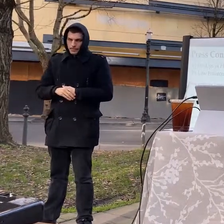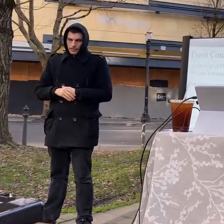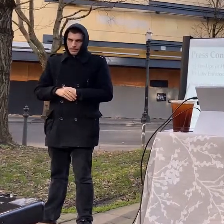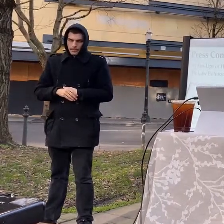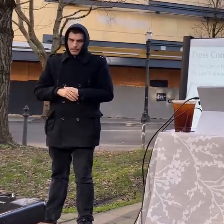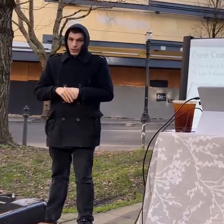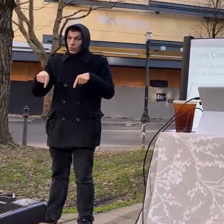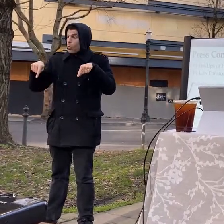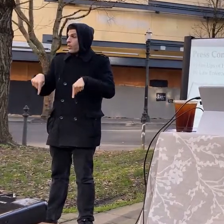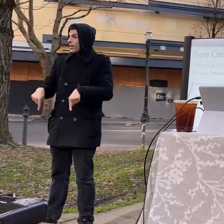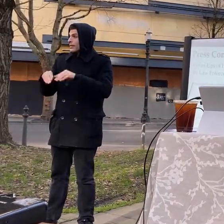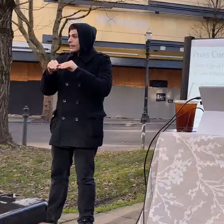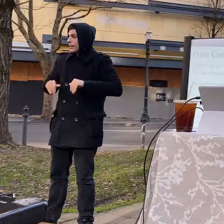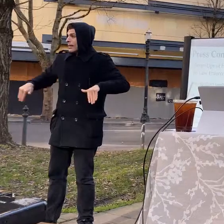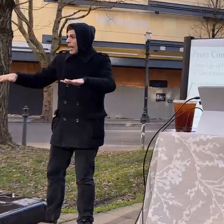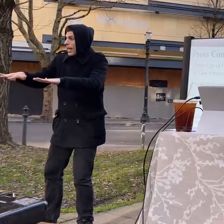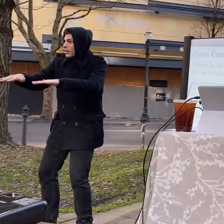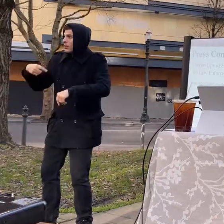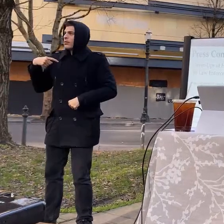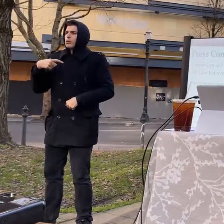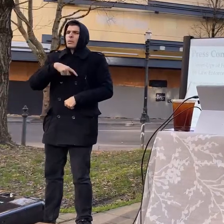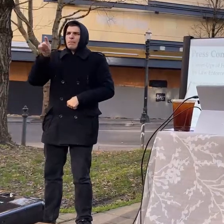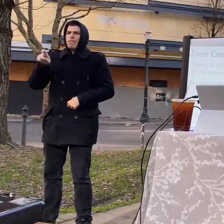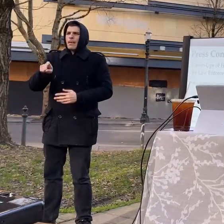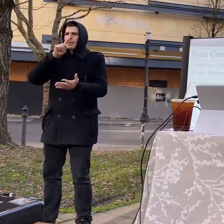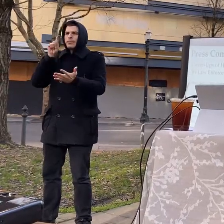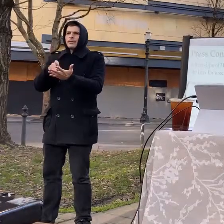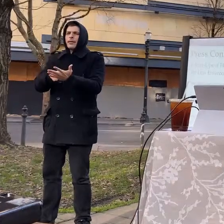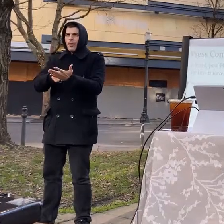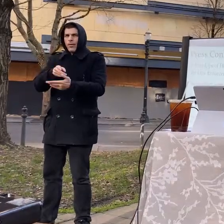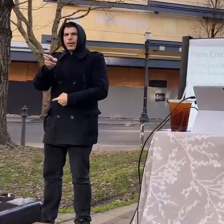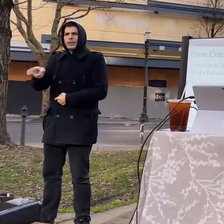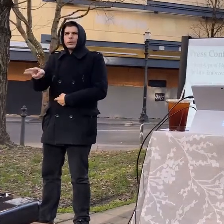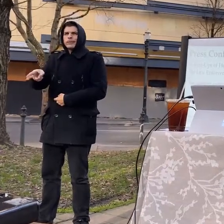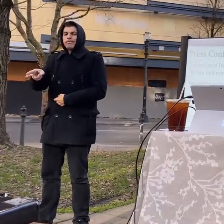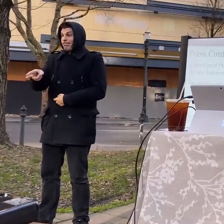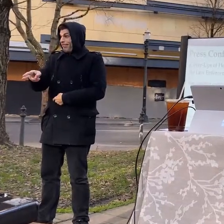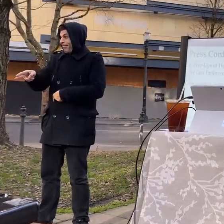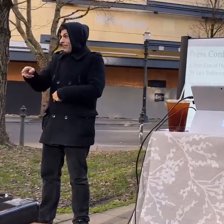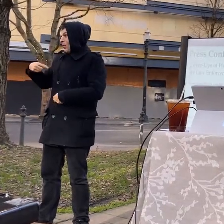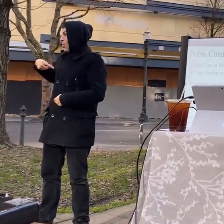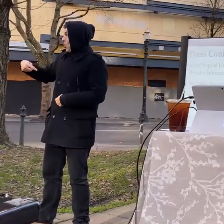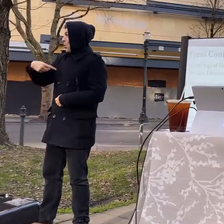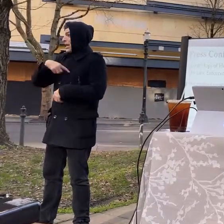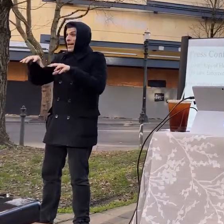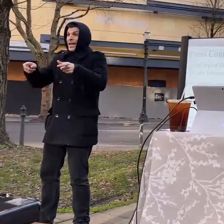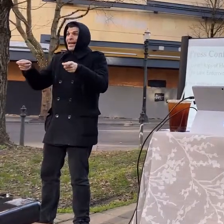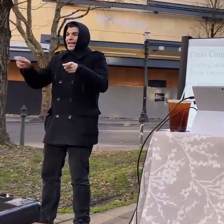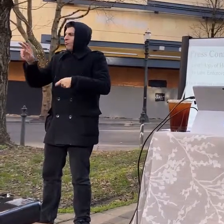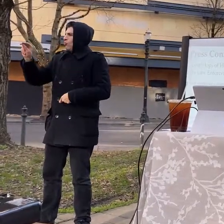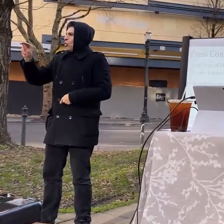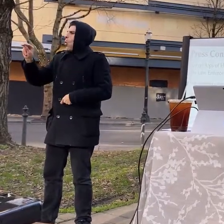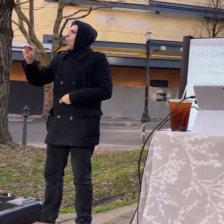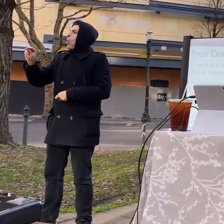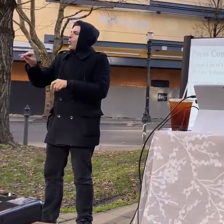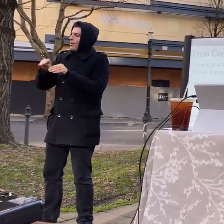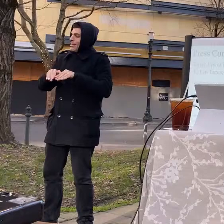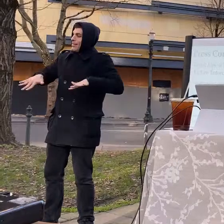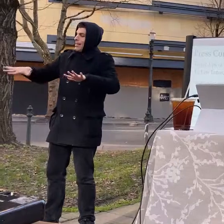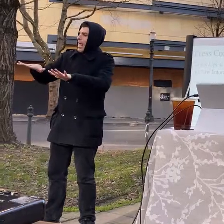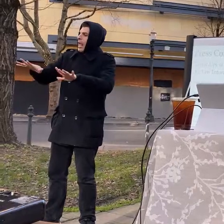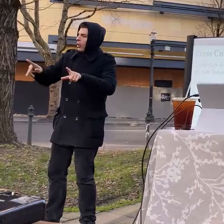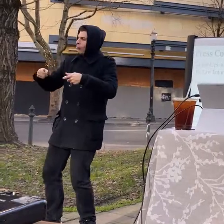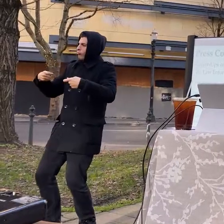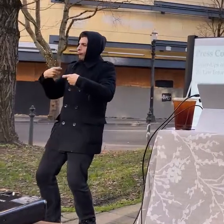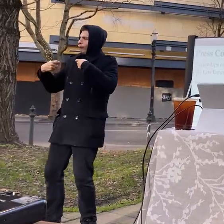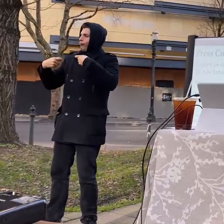is uh before we do we have a meal we sing song we sing prayer songs and then we all have a little bit of water that we